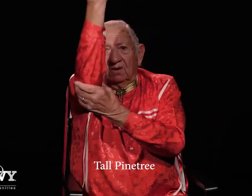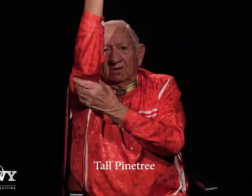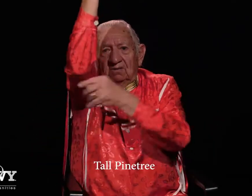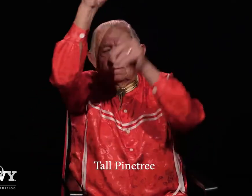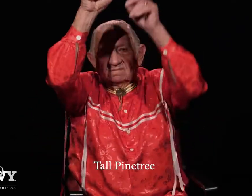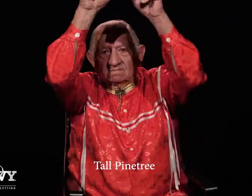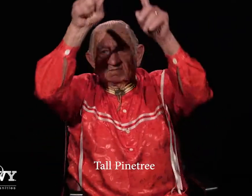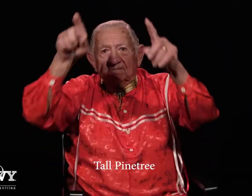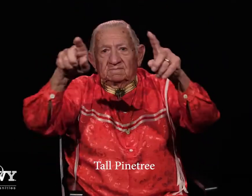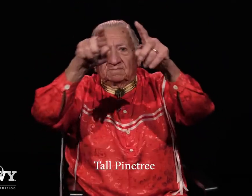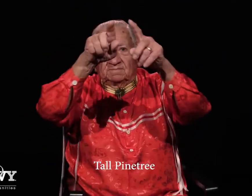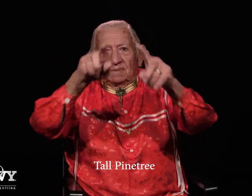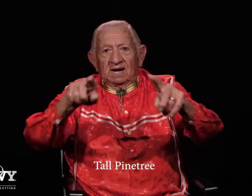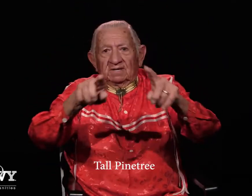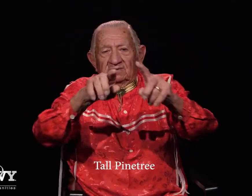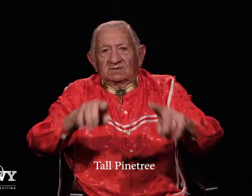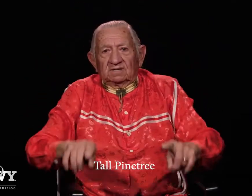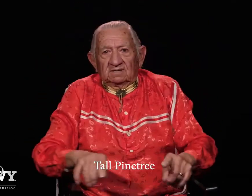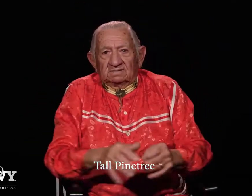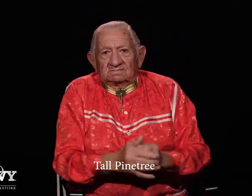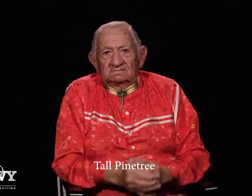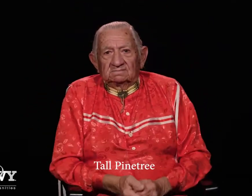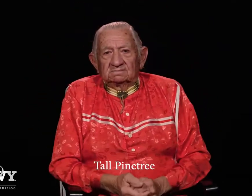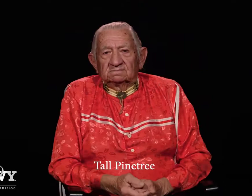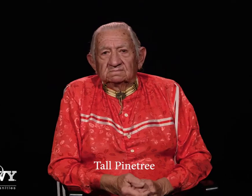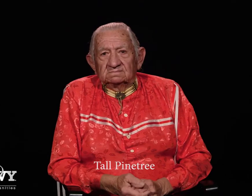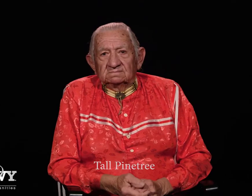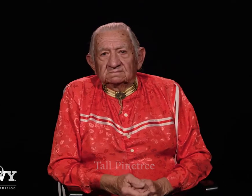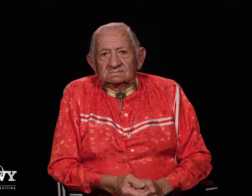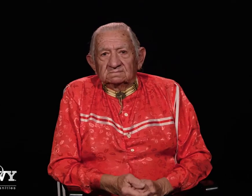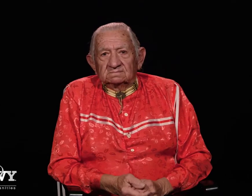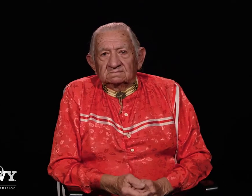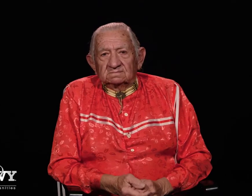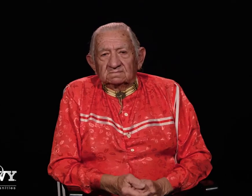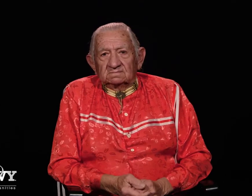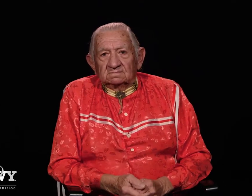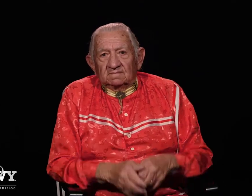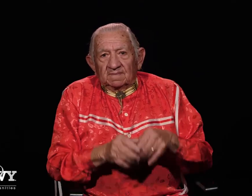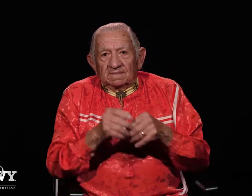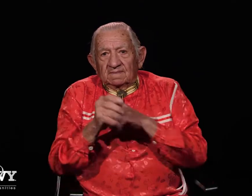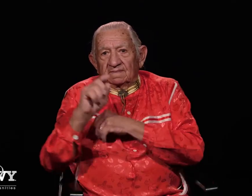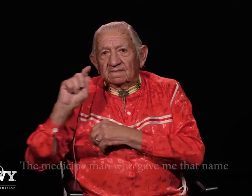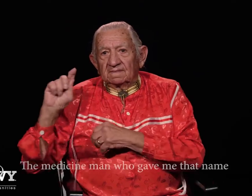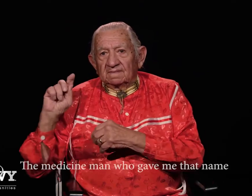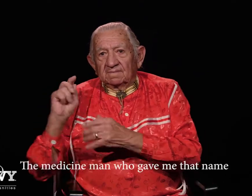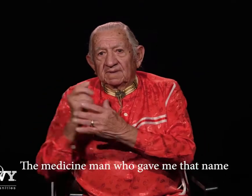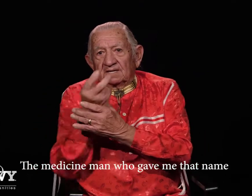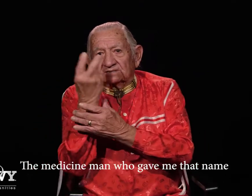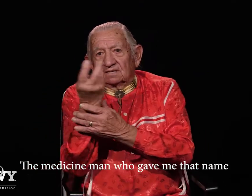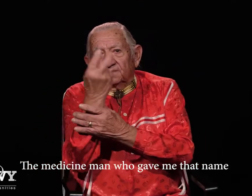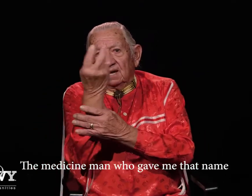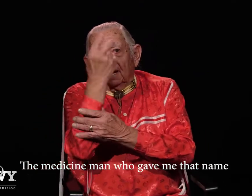tall pine tree the medicine man